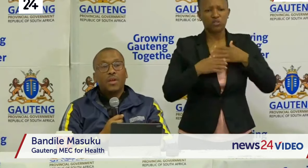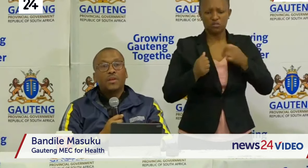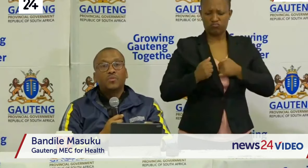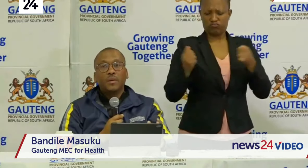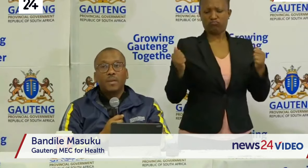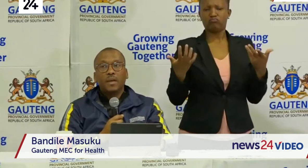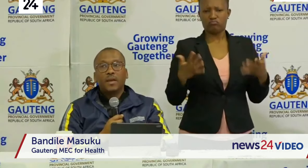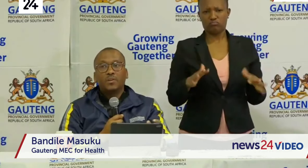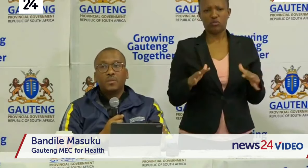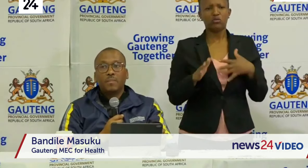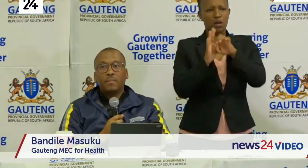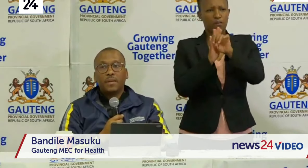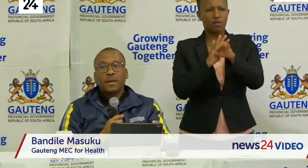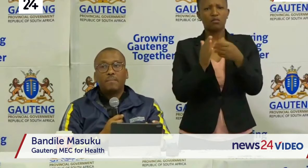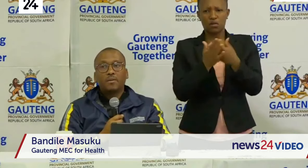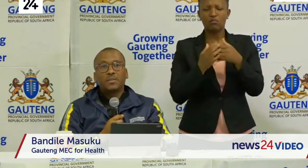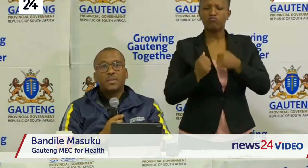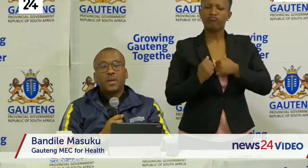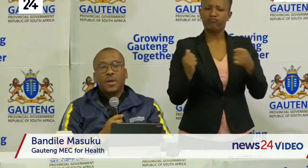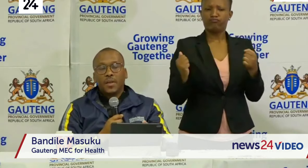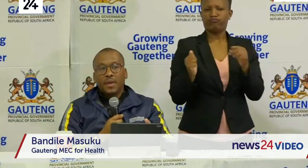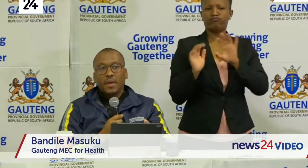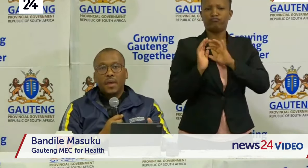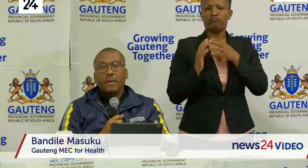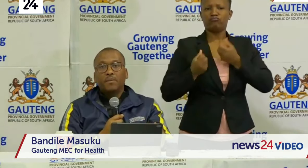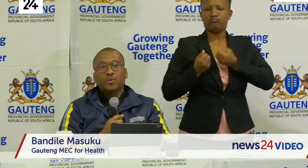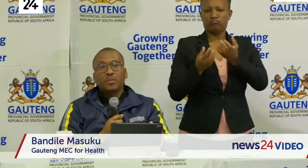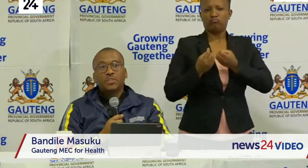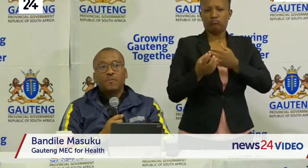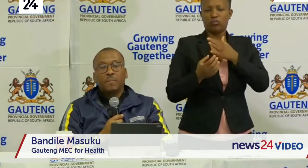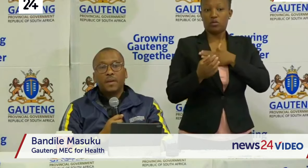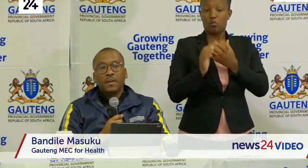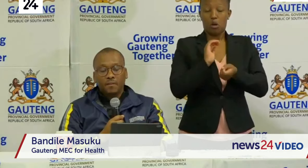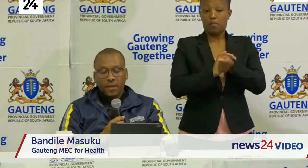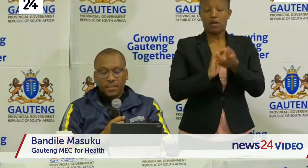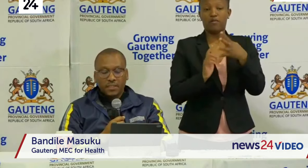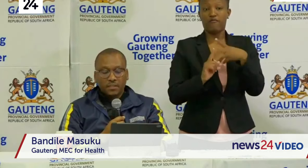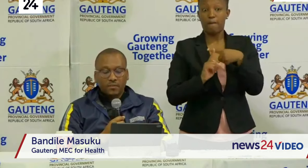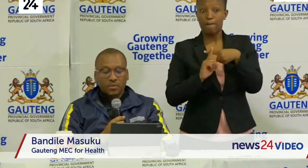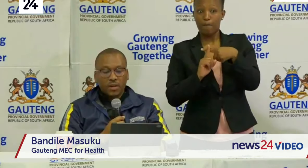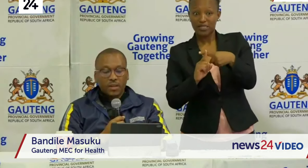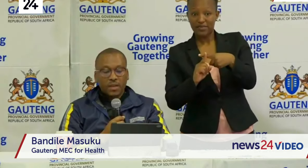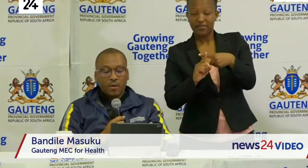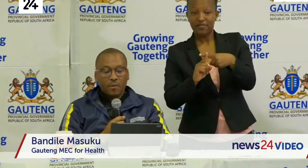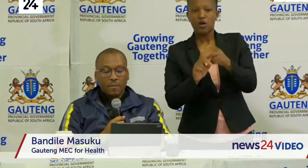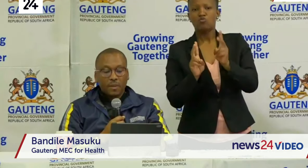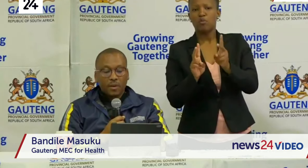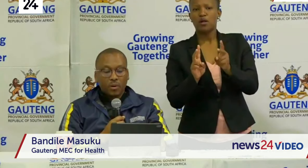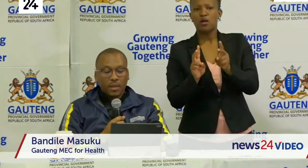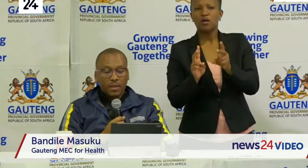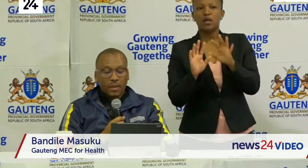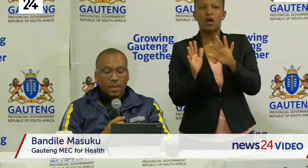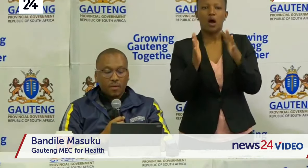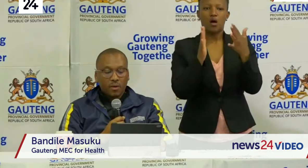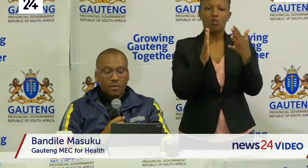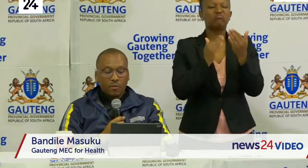to the media and to the public about her episode of being an infected individual and how it